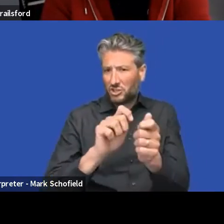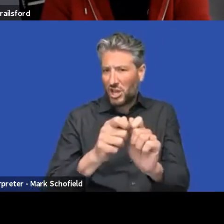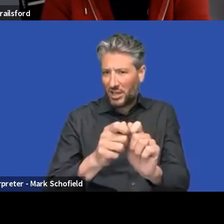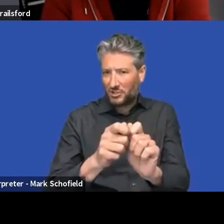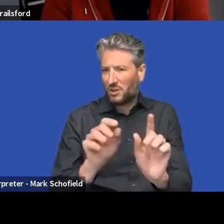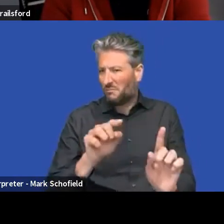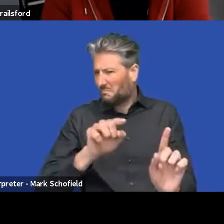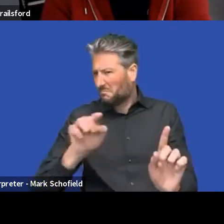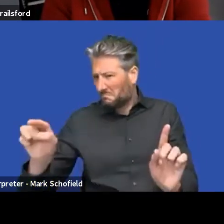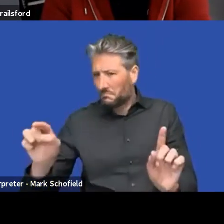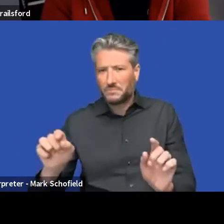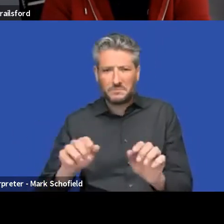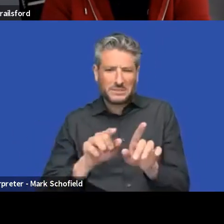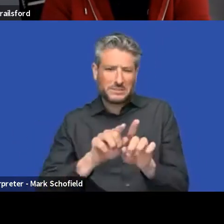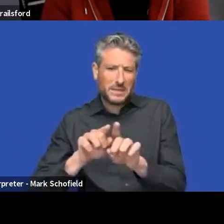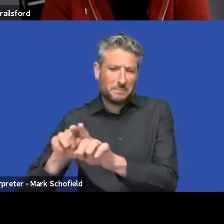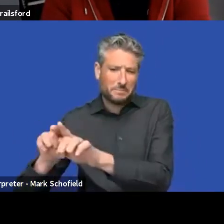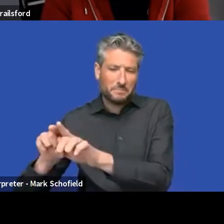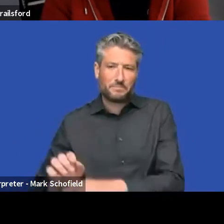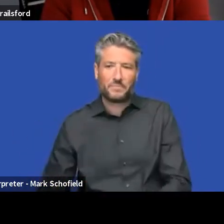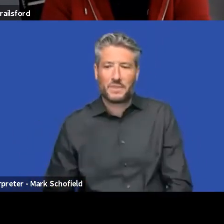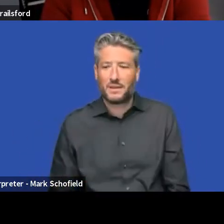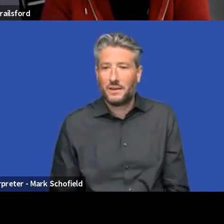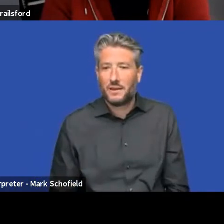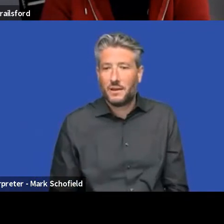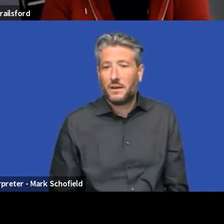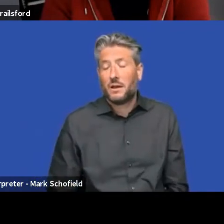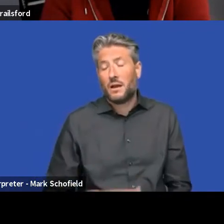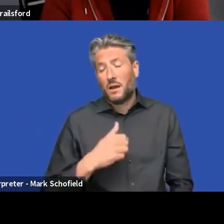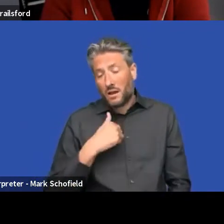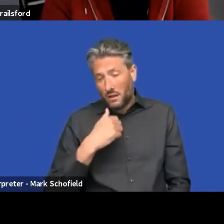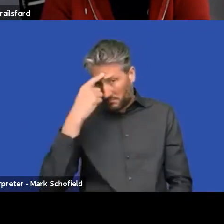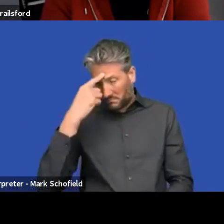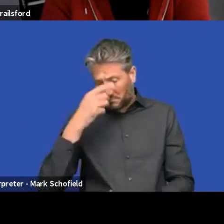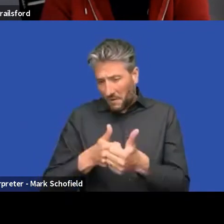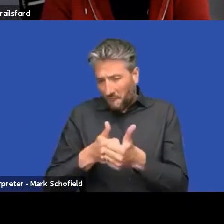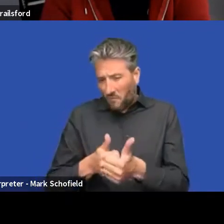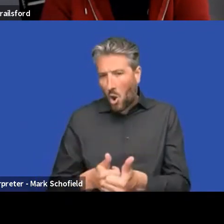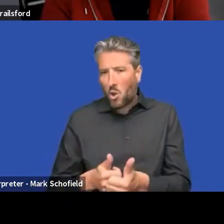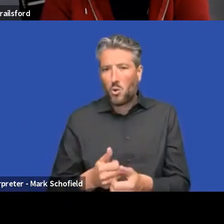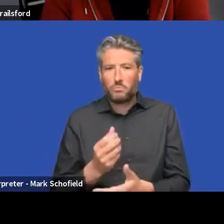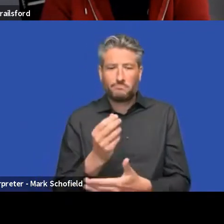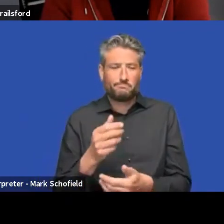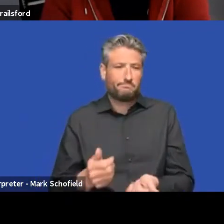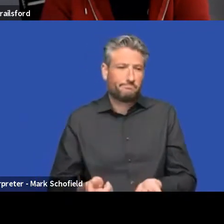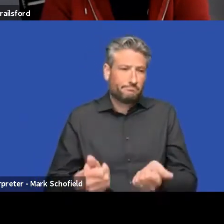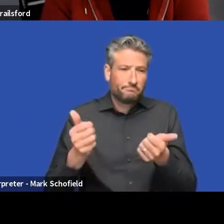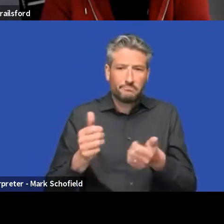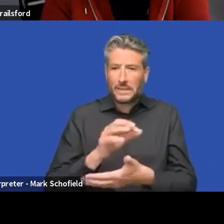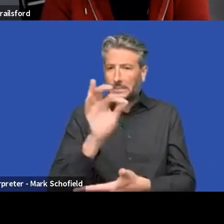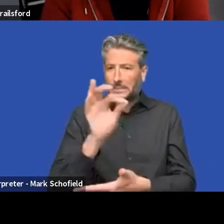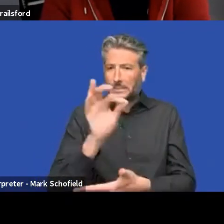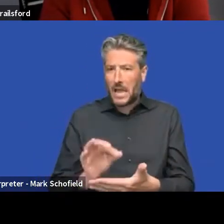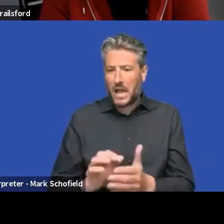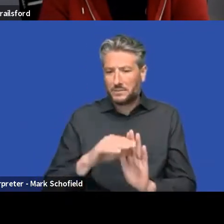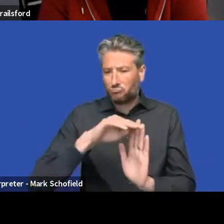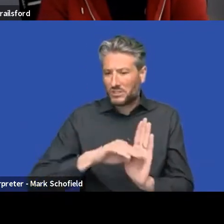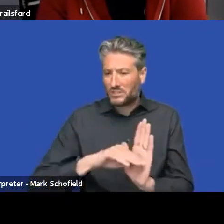principles, we can, we will have these very small UI components